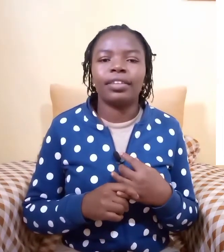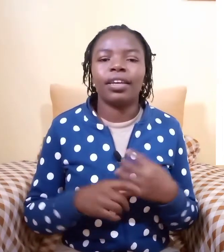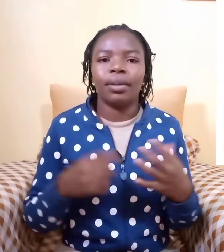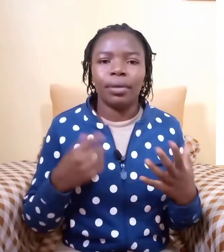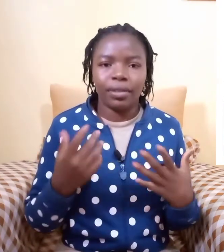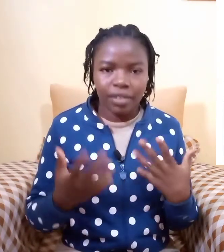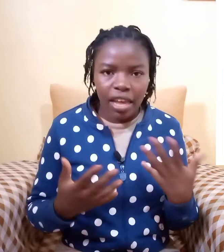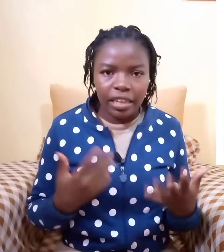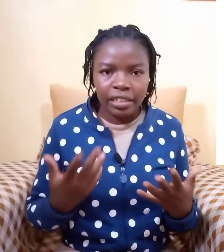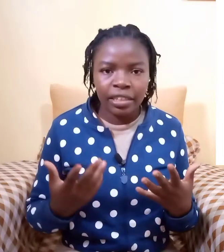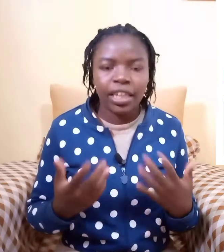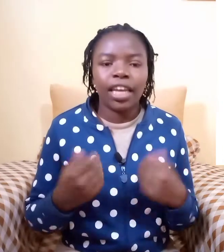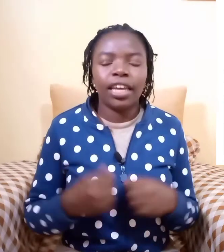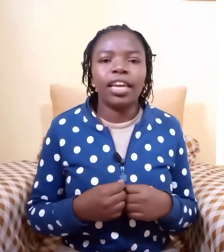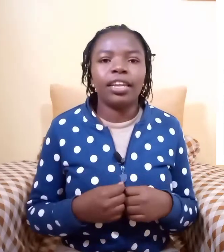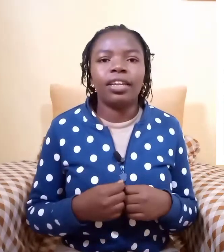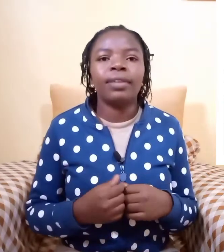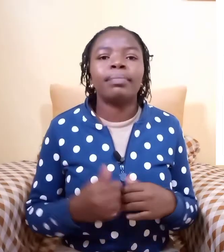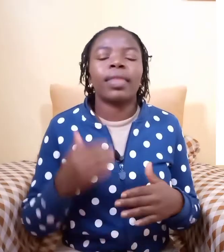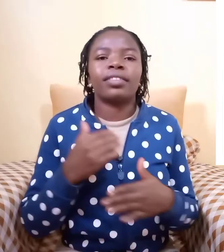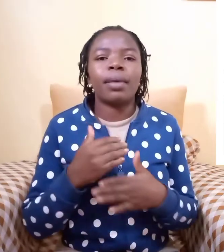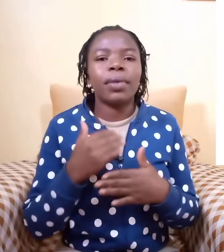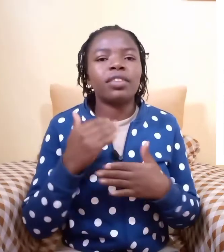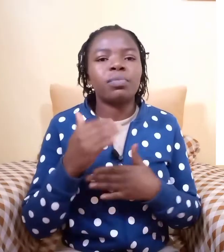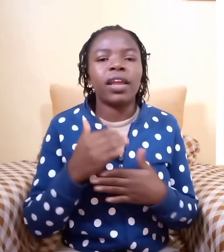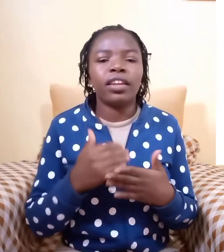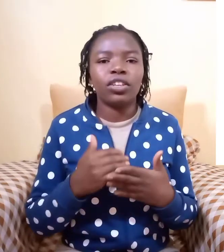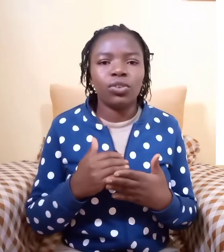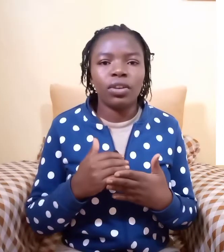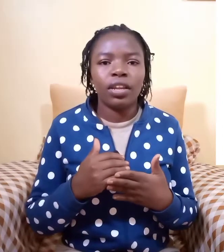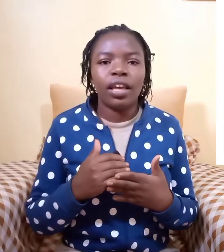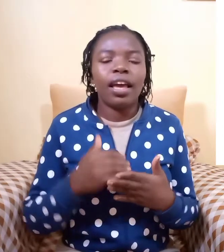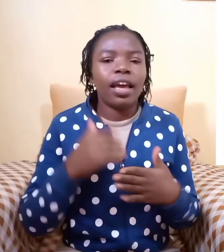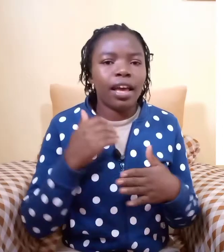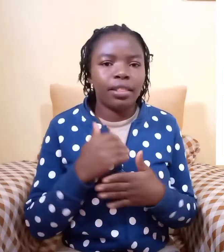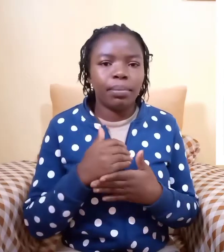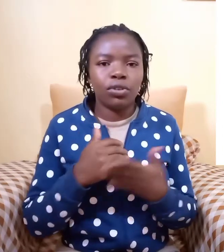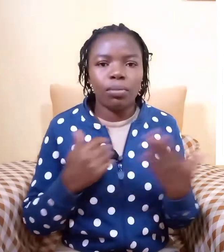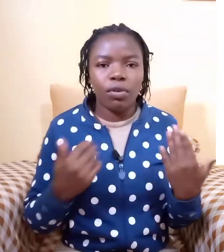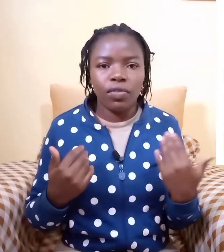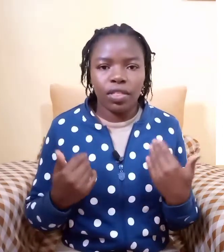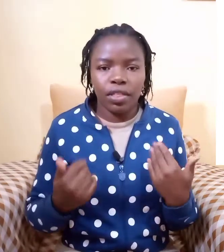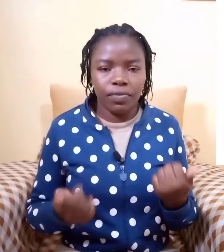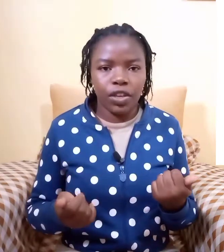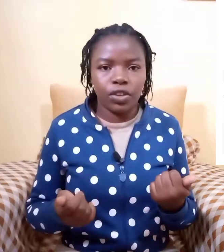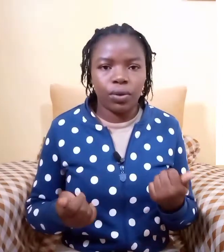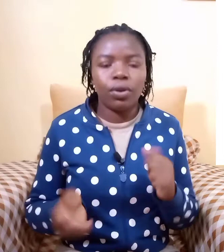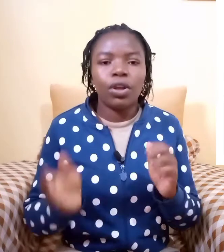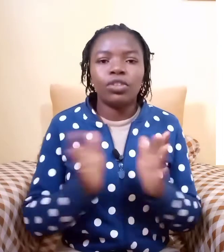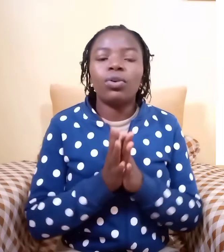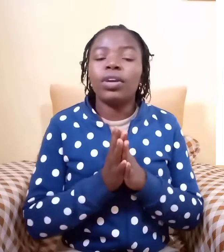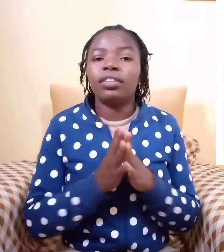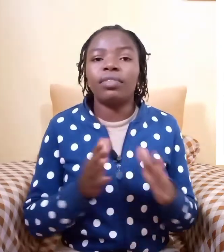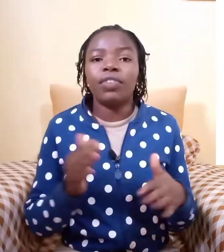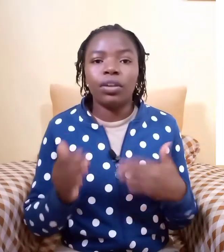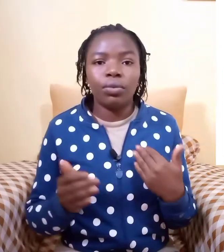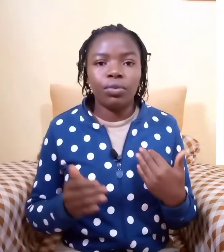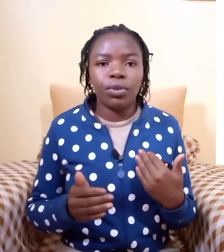signed and some explanation at the bottom of the video so it is a very good